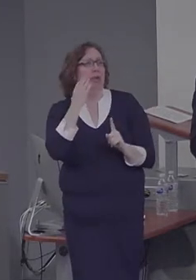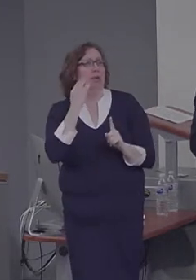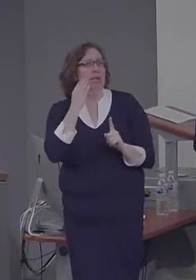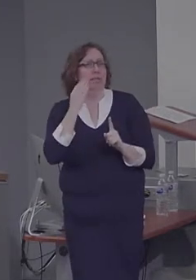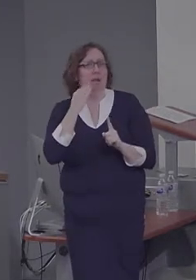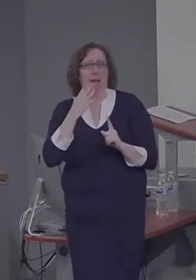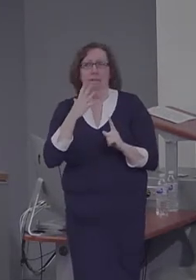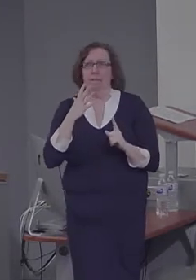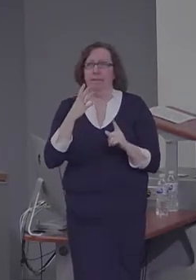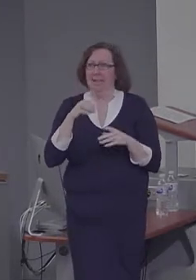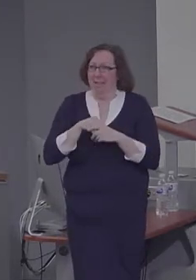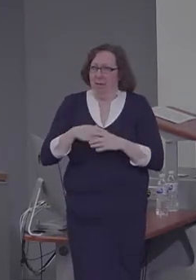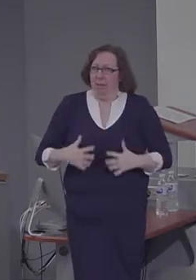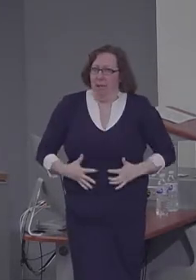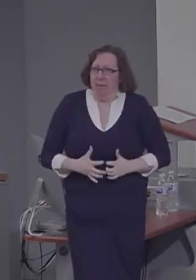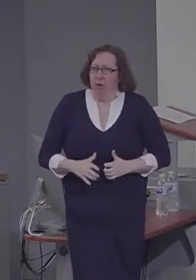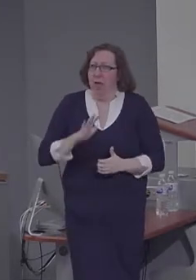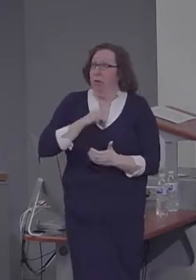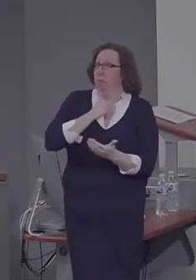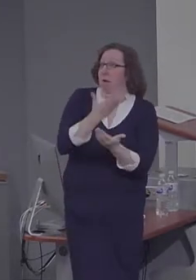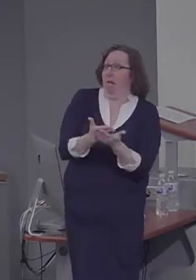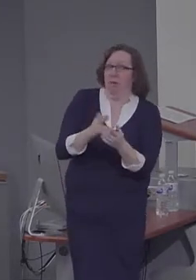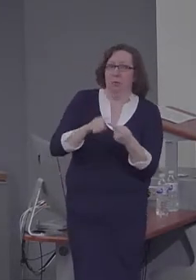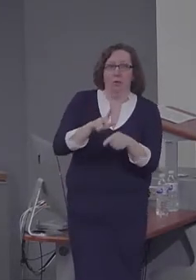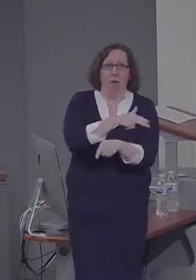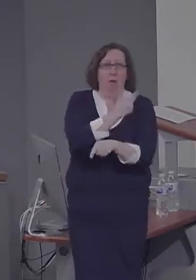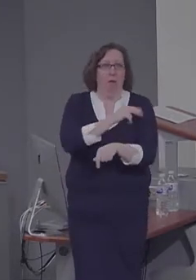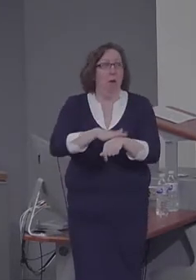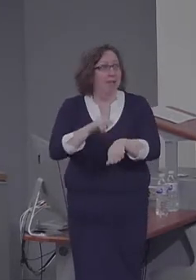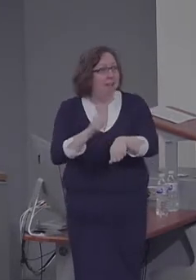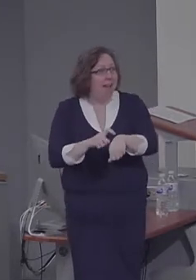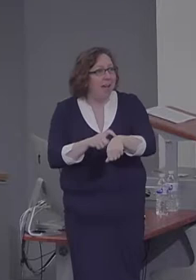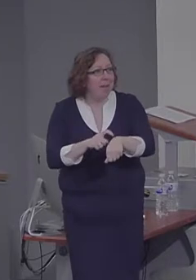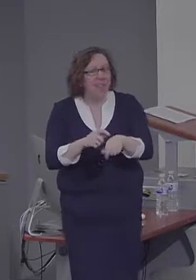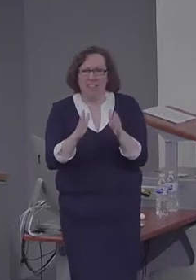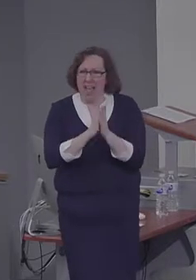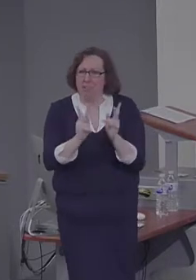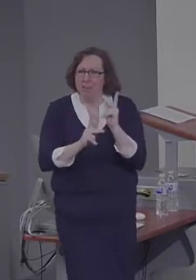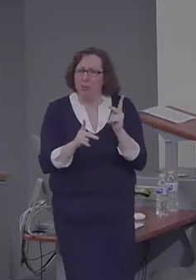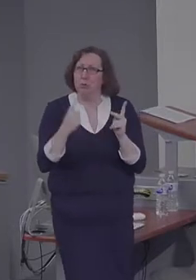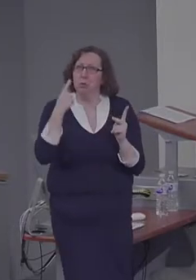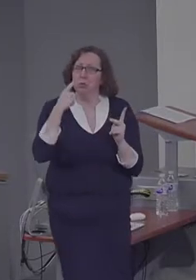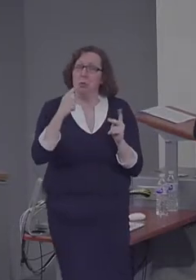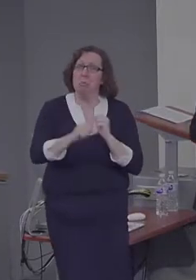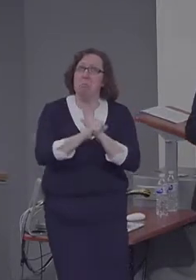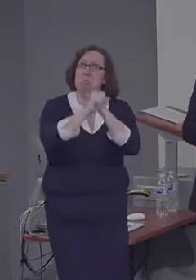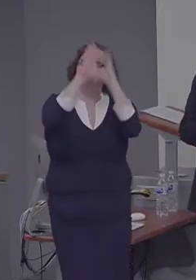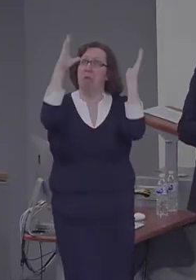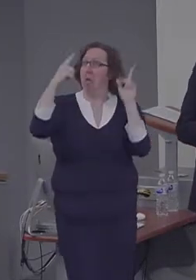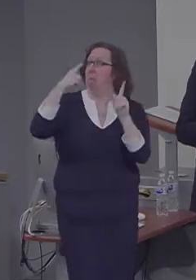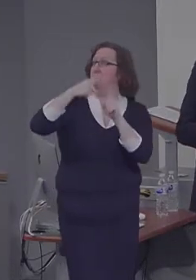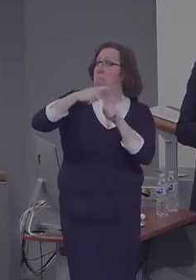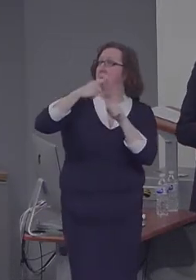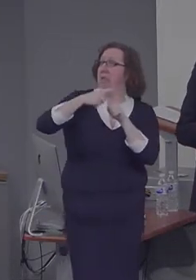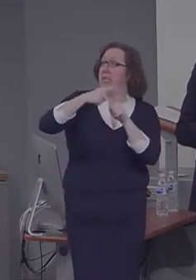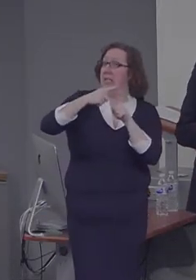the hospital on time to construct basically a positive episodic simulation of that event before it happened.